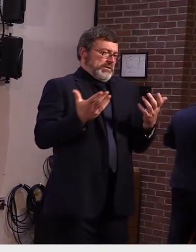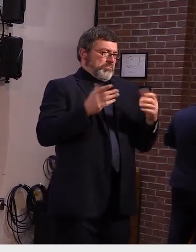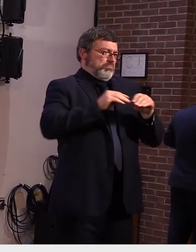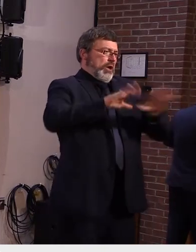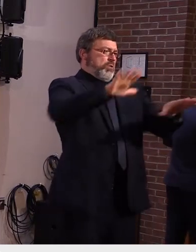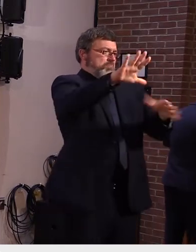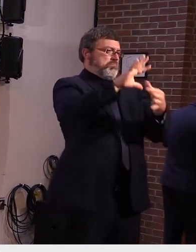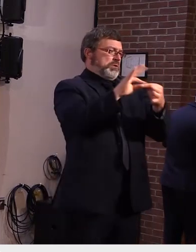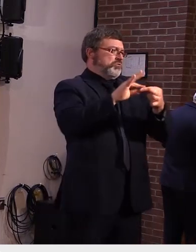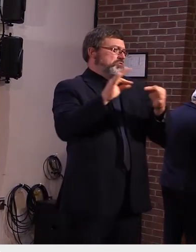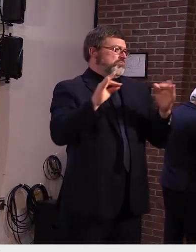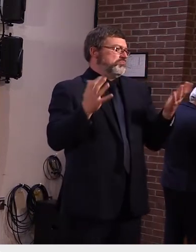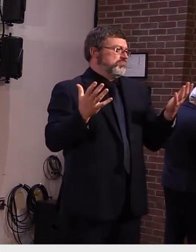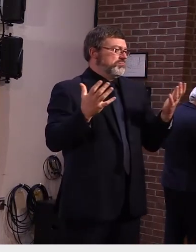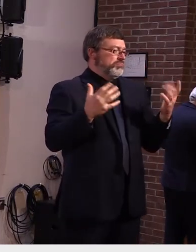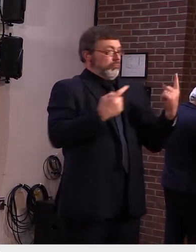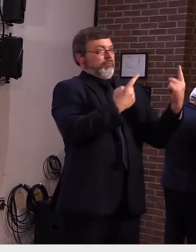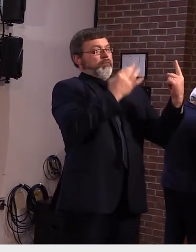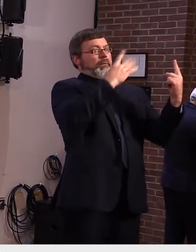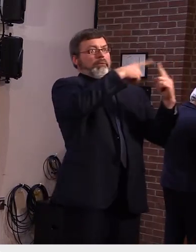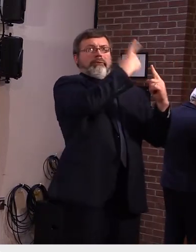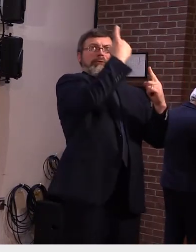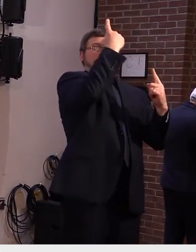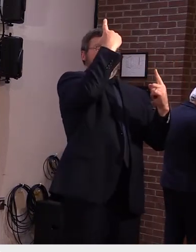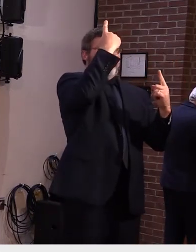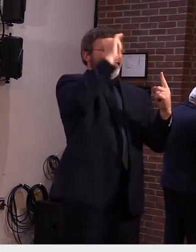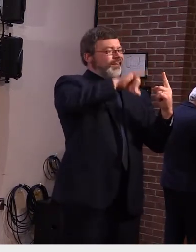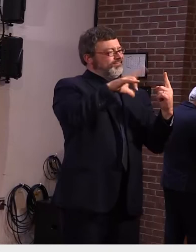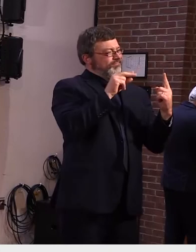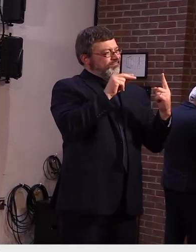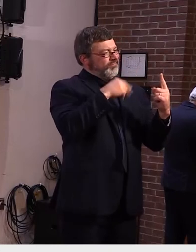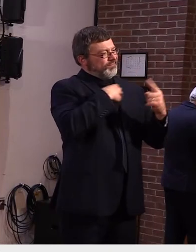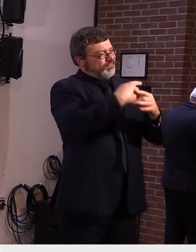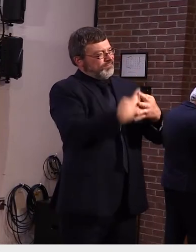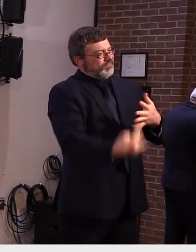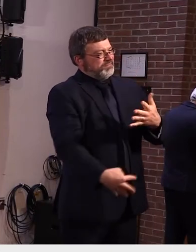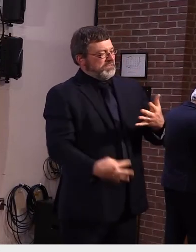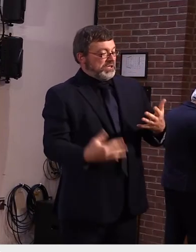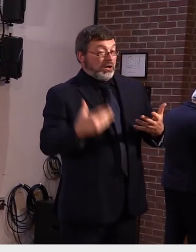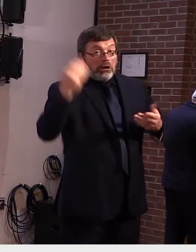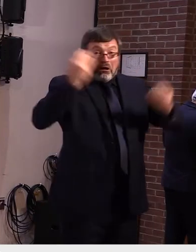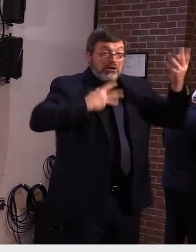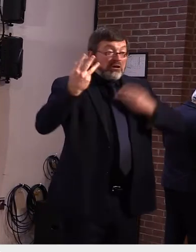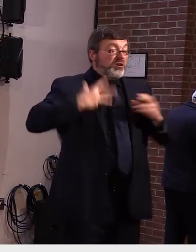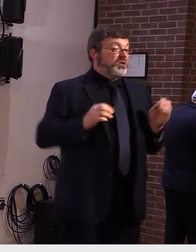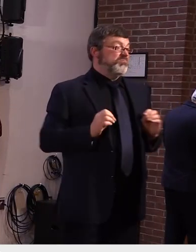of this incident and i have not heard of anyone else having uh having that experience